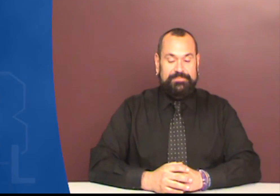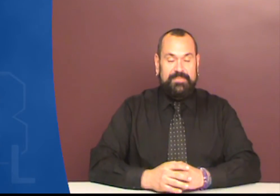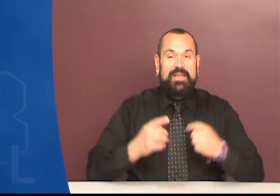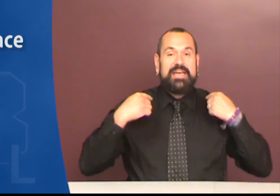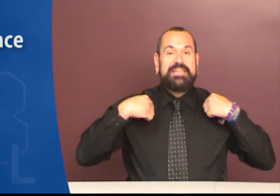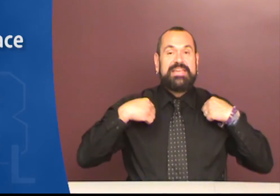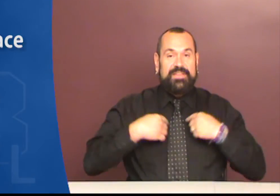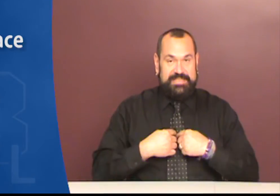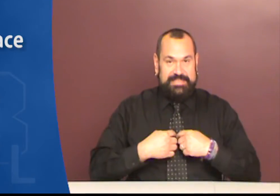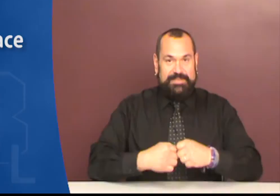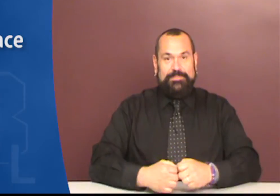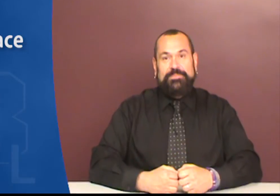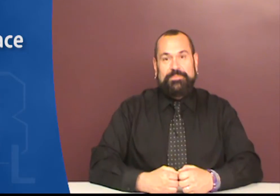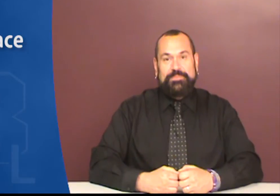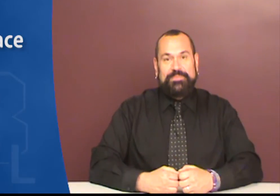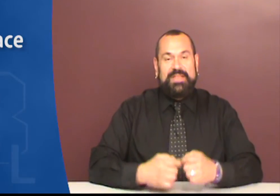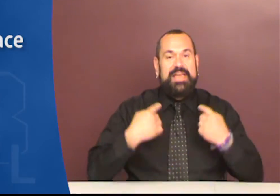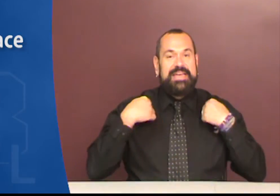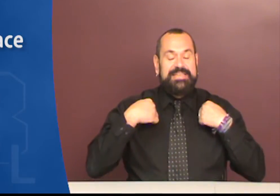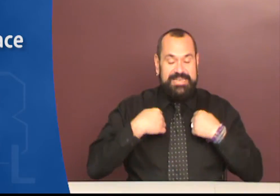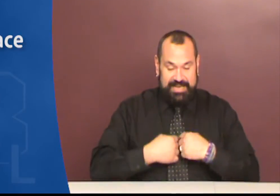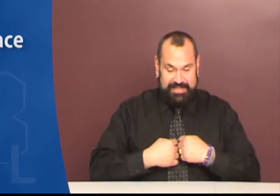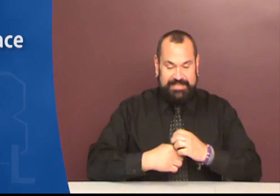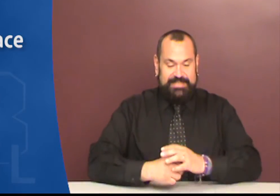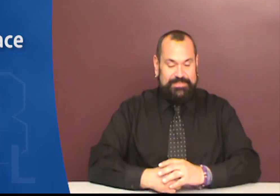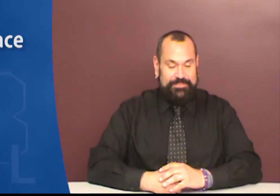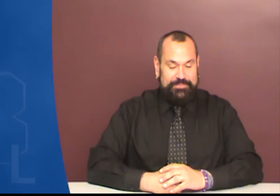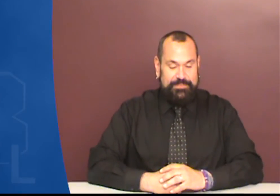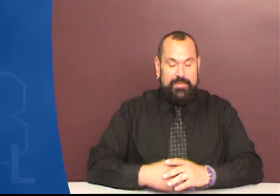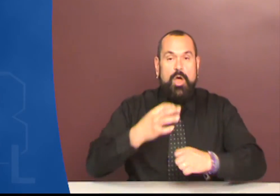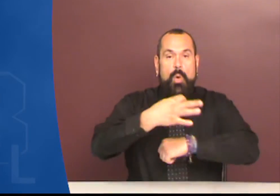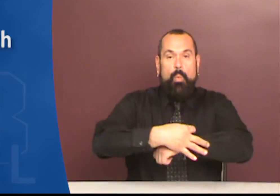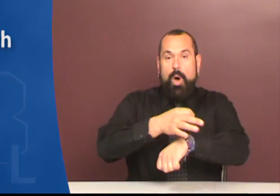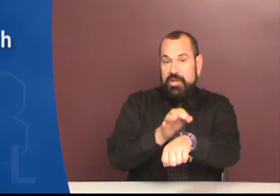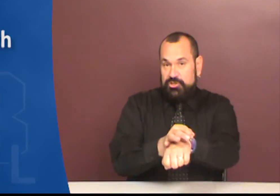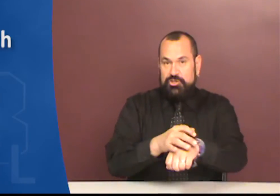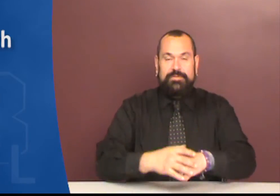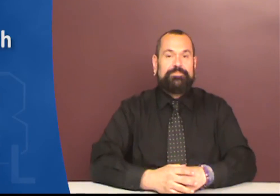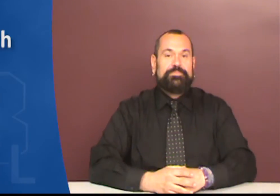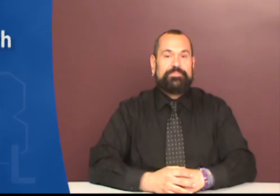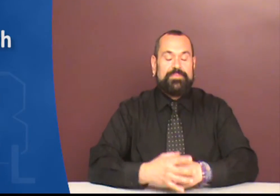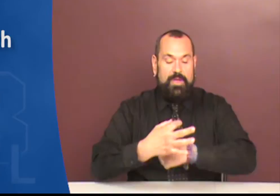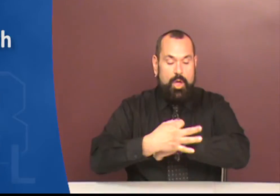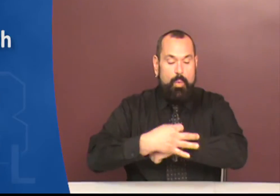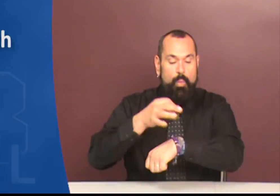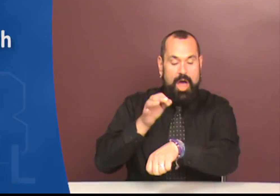Necklace. Necklace. Watch. Watch.